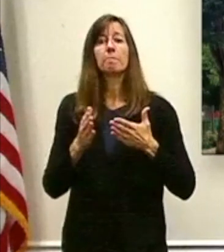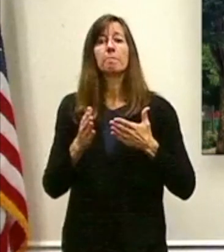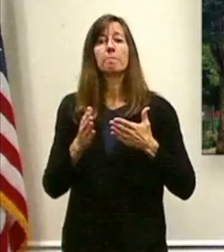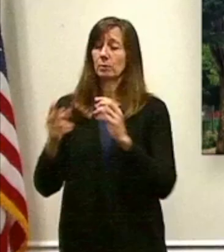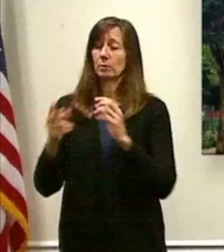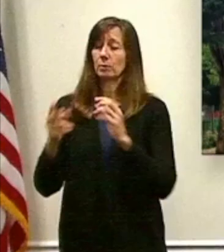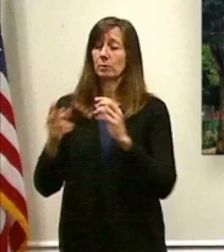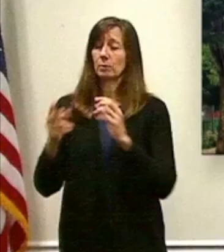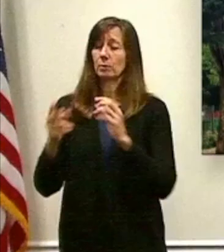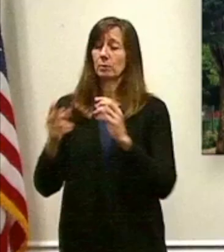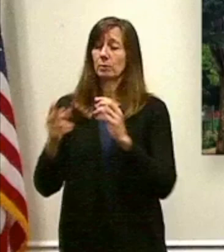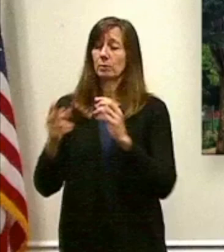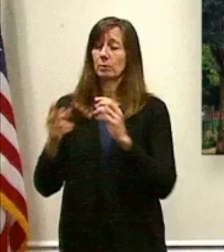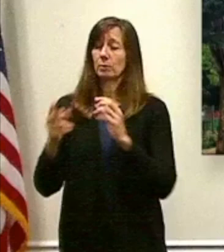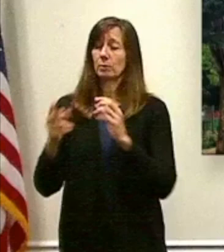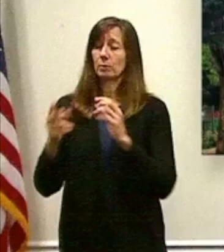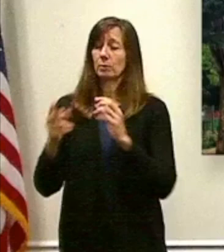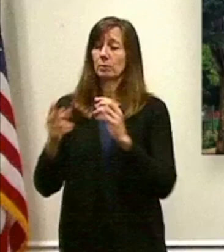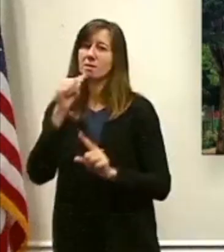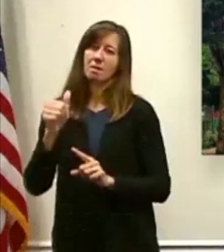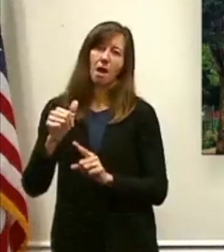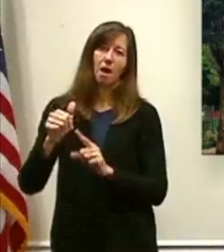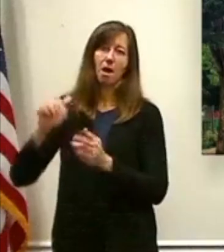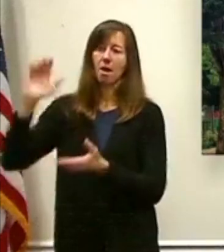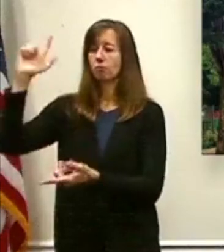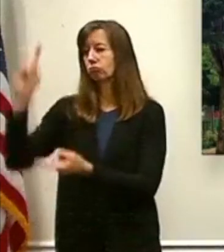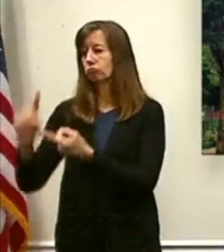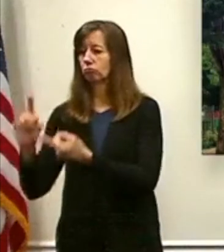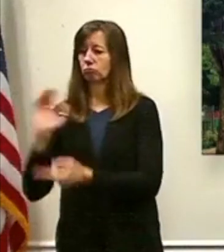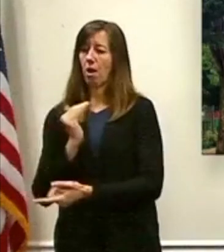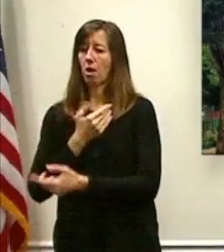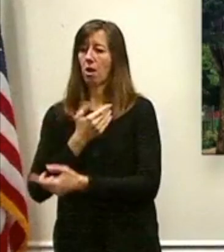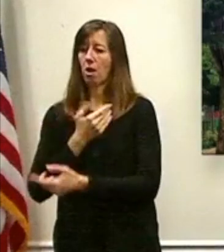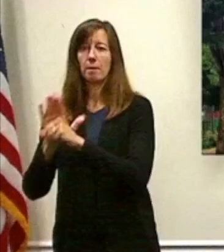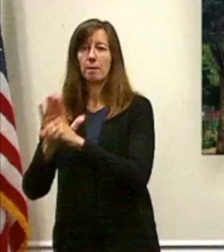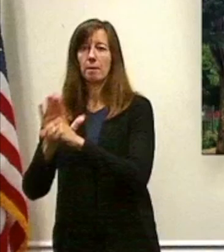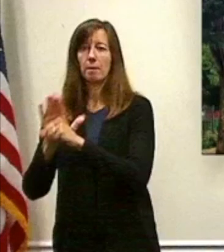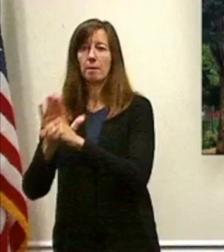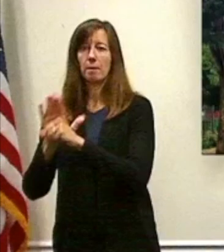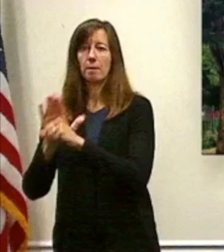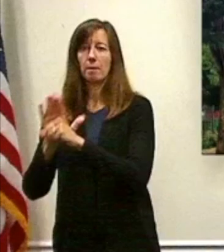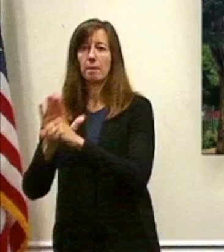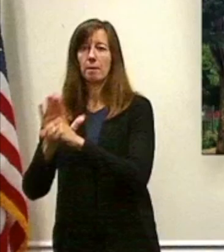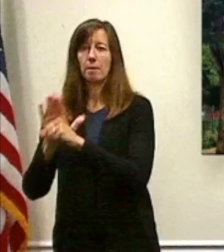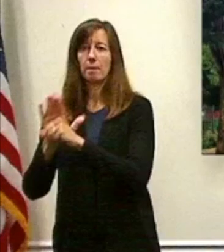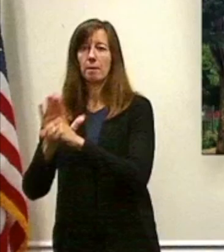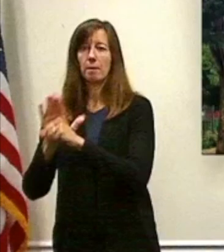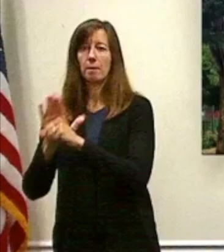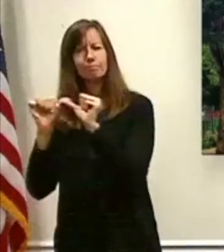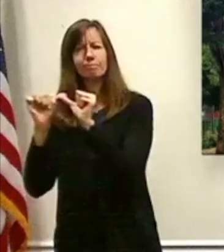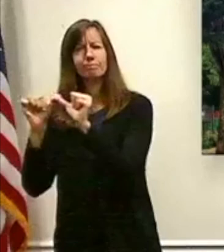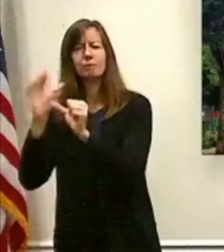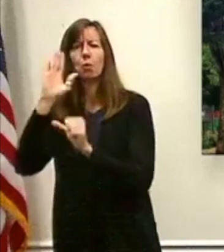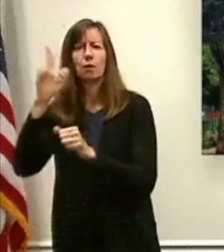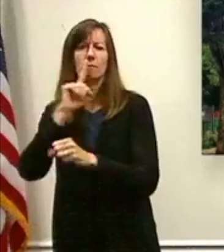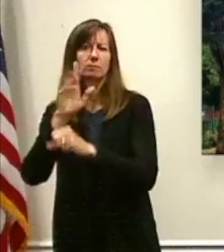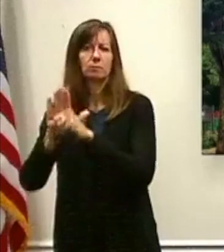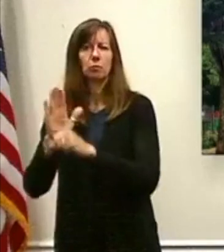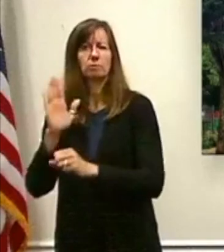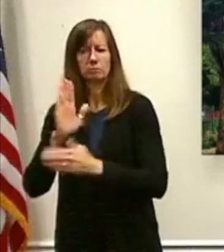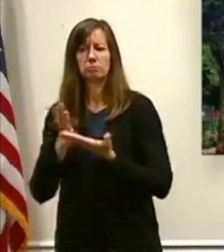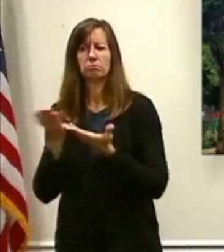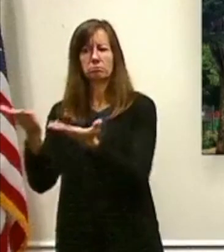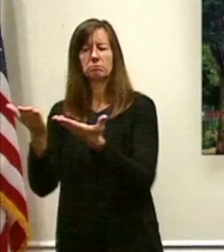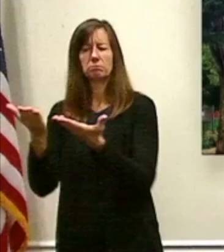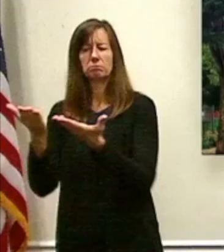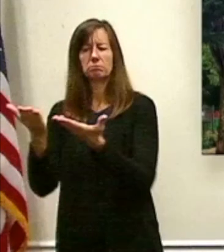are not reducing our commitment to those services. So all of that is, it remains. There will be positions, but again,